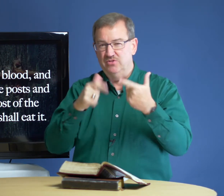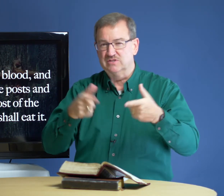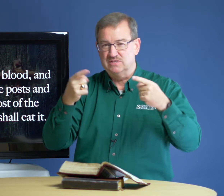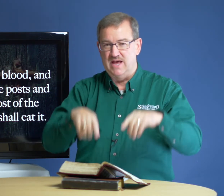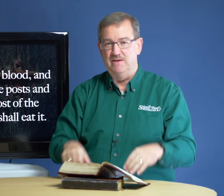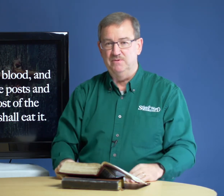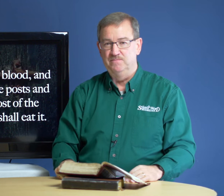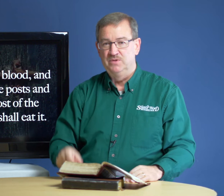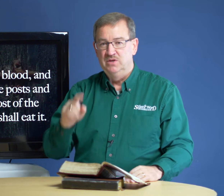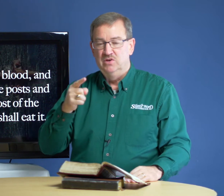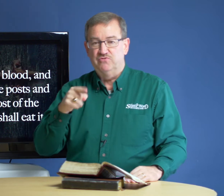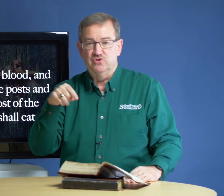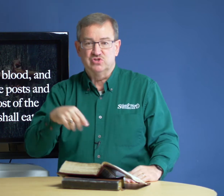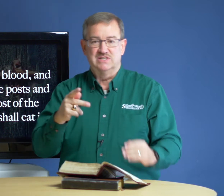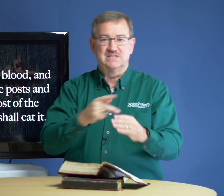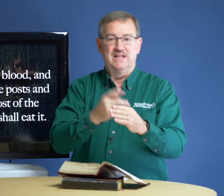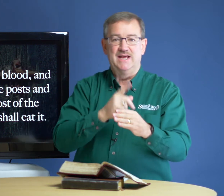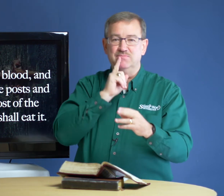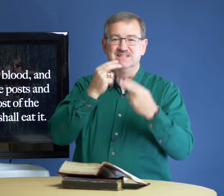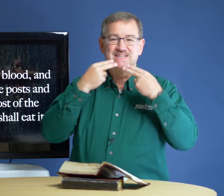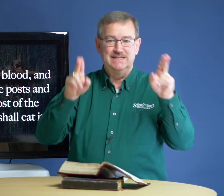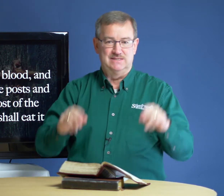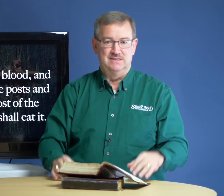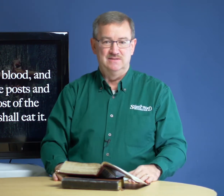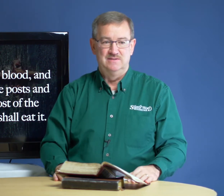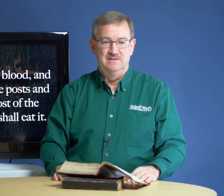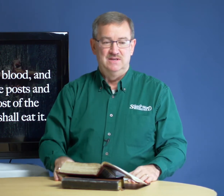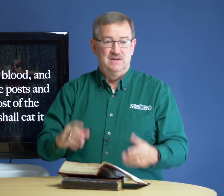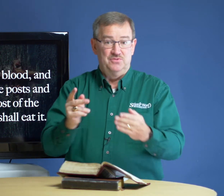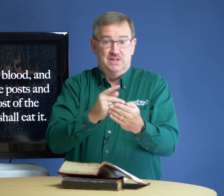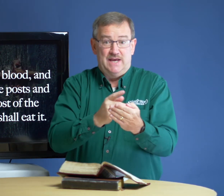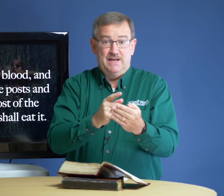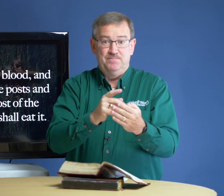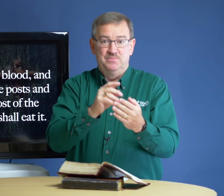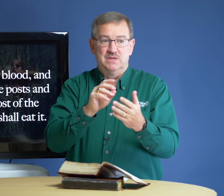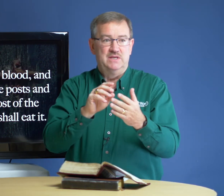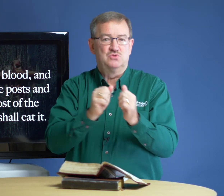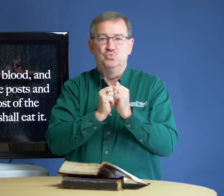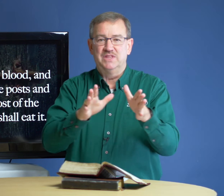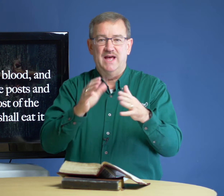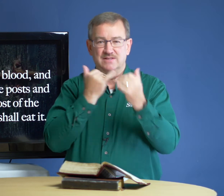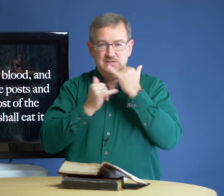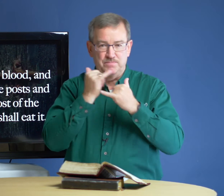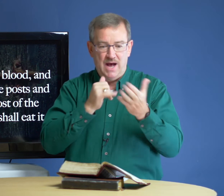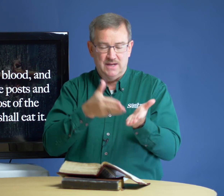this is to happen. First, this lamb is innocent. The lamb is without spot.